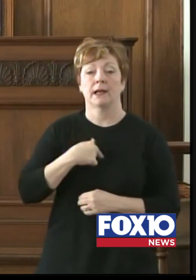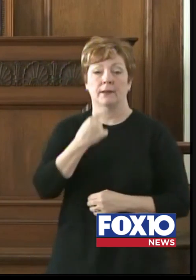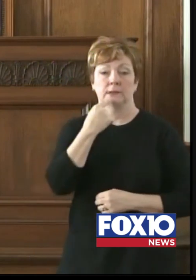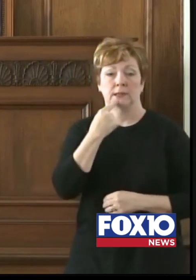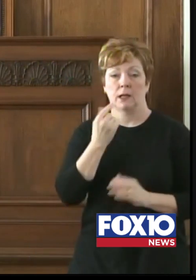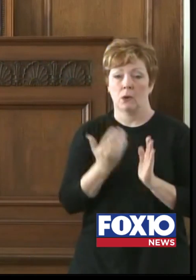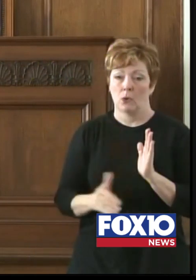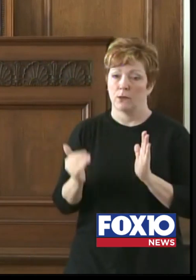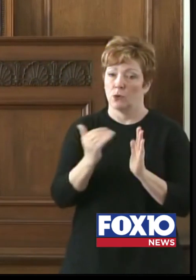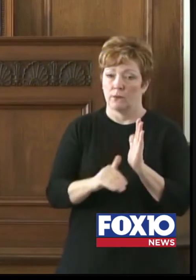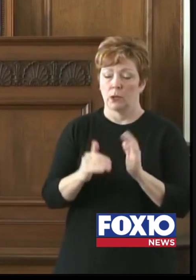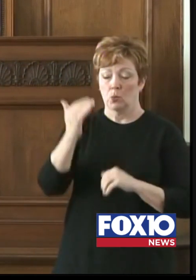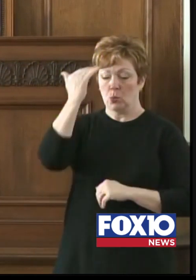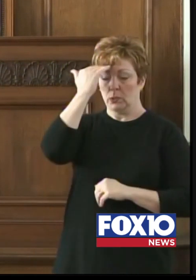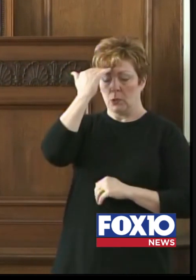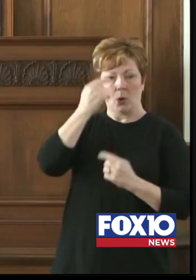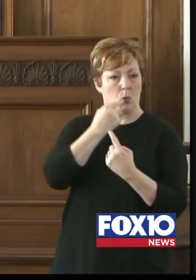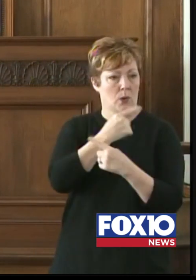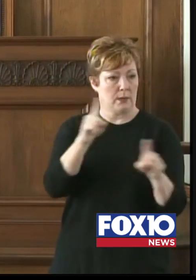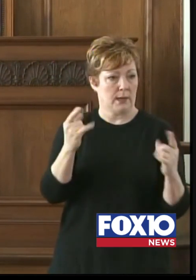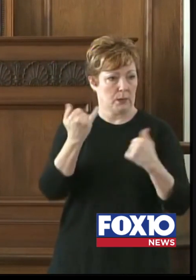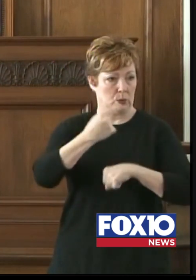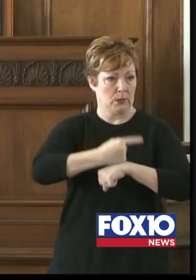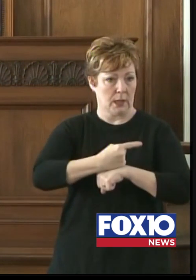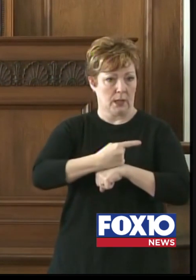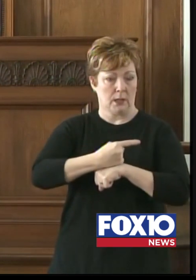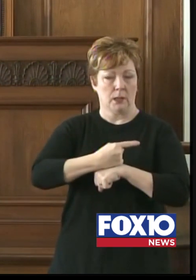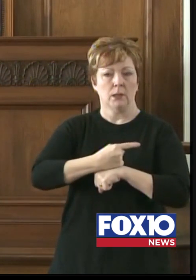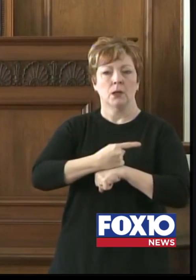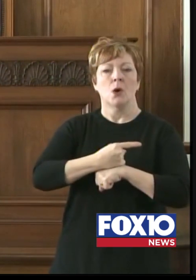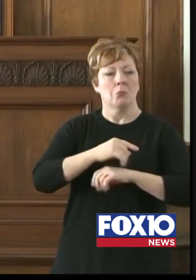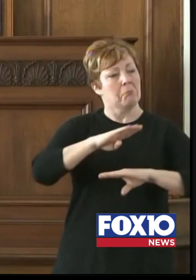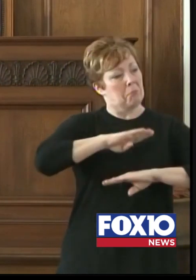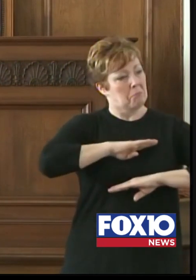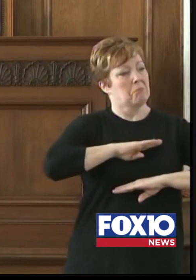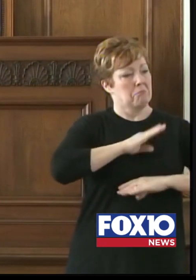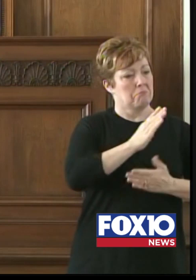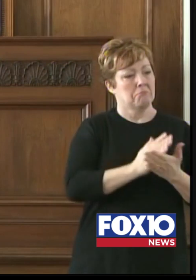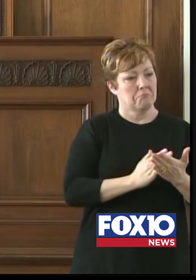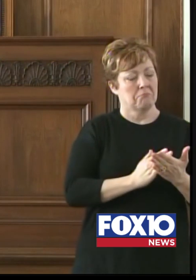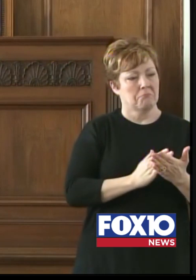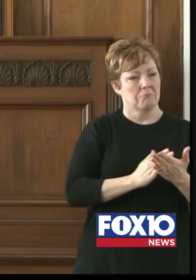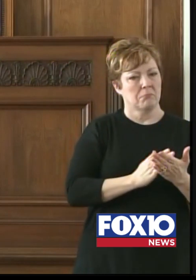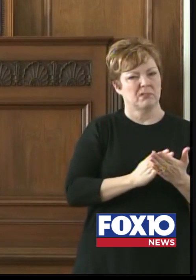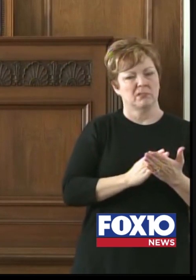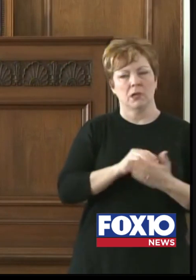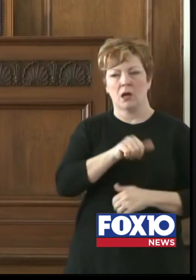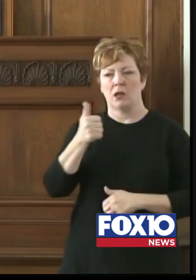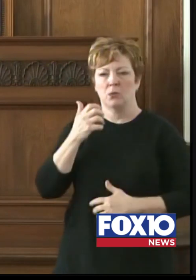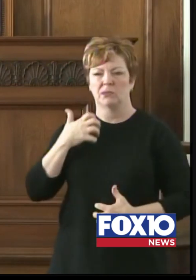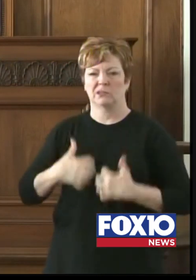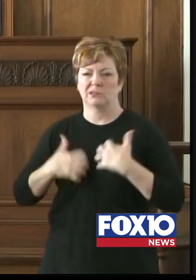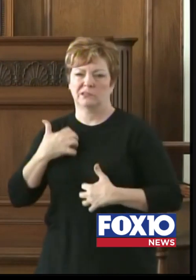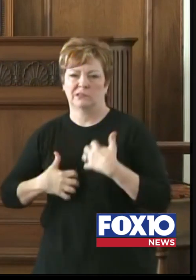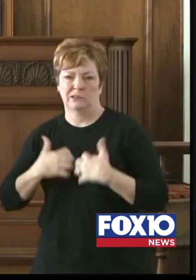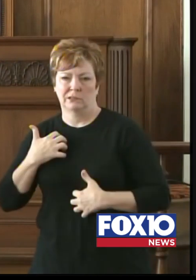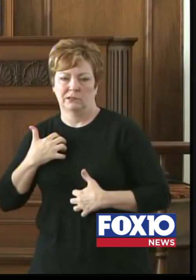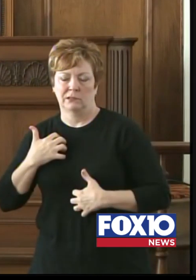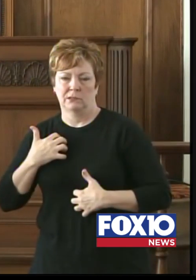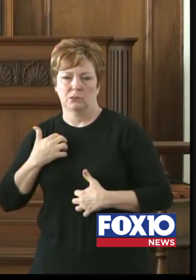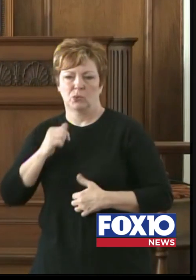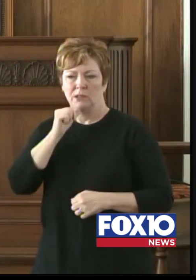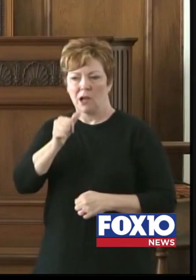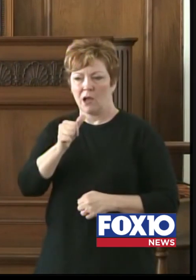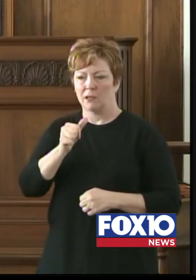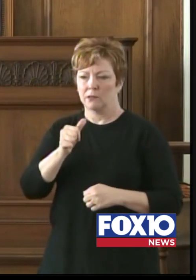we know that what we are announcing today will please some and will make others frustrated that we're not